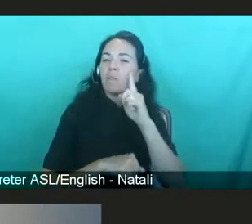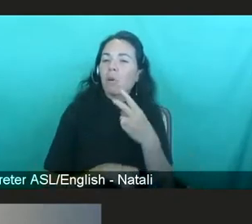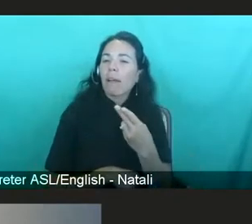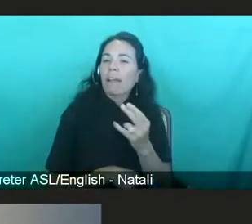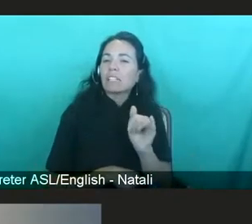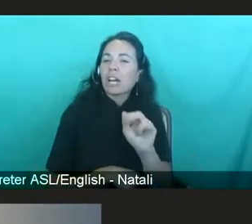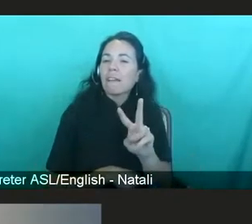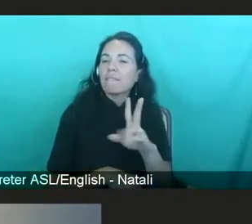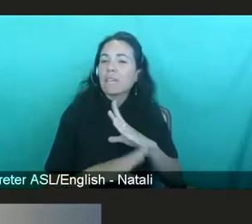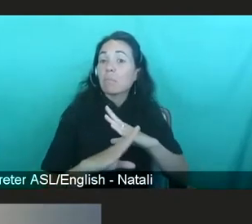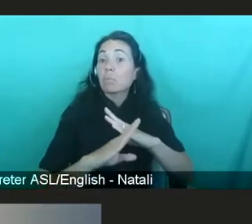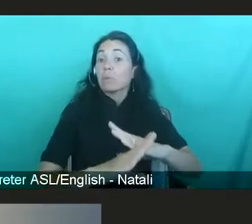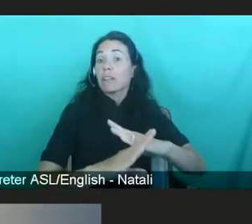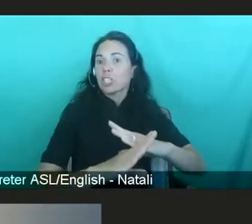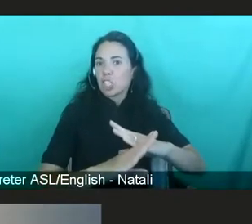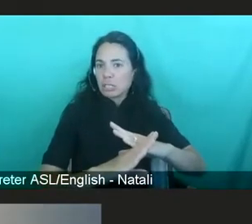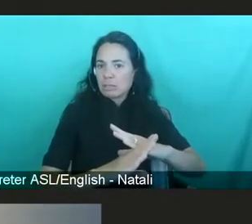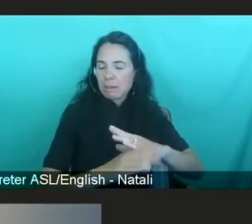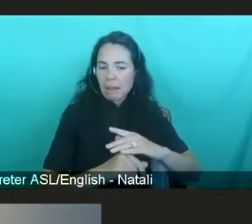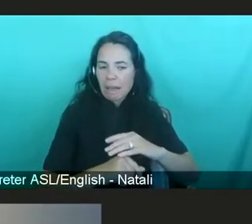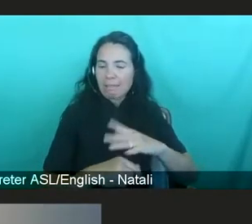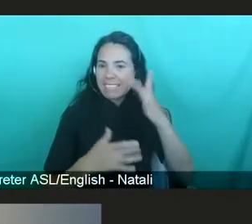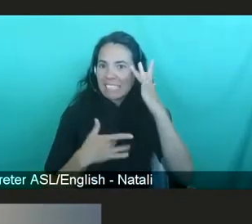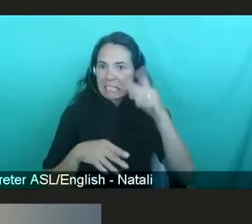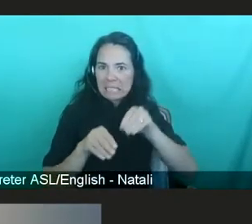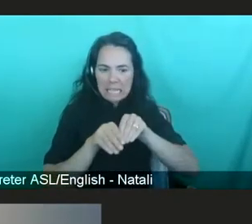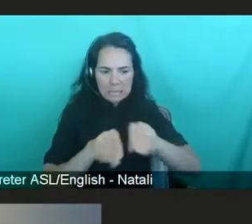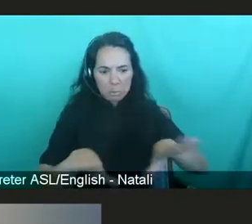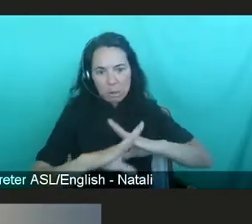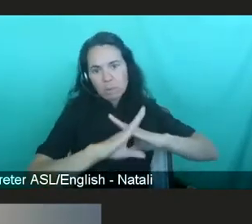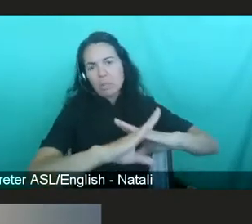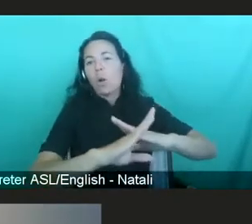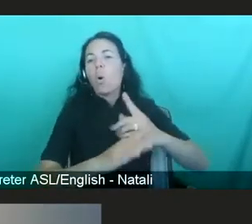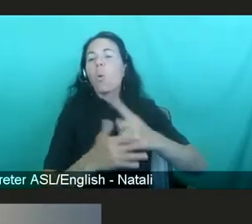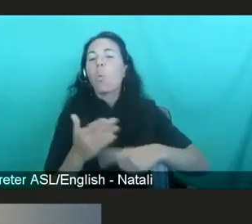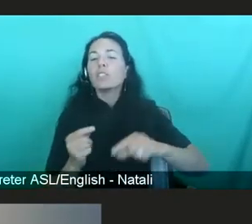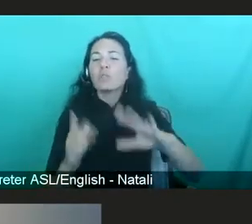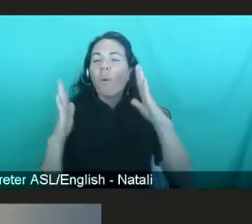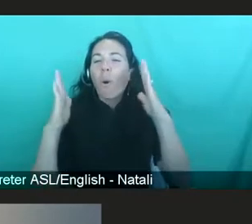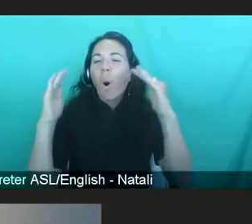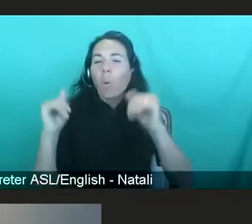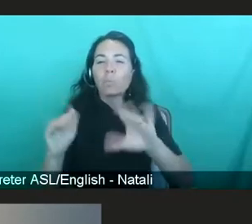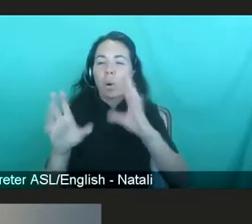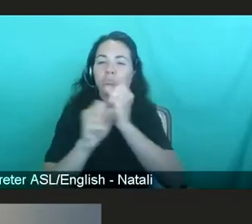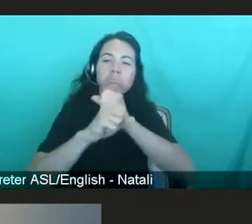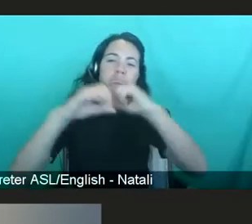preventing the disease from spreading? What's your hope and dream of what we can accomplish?